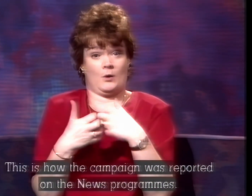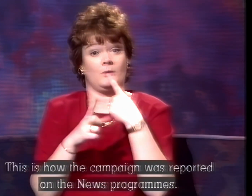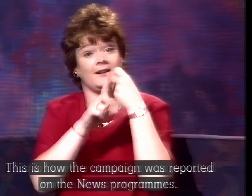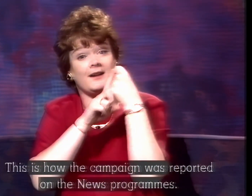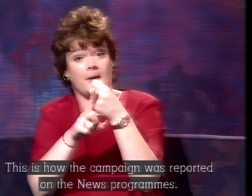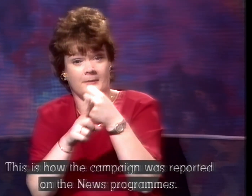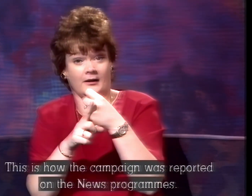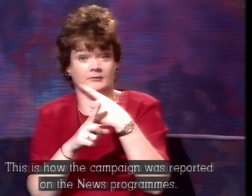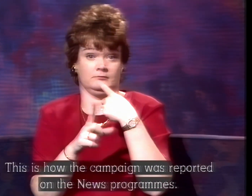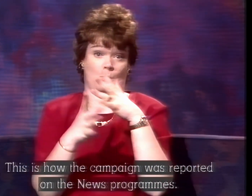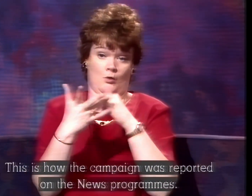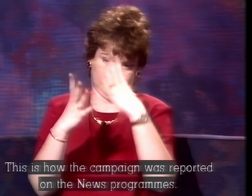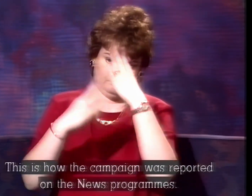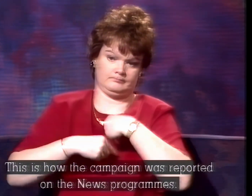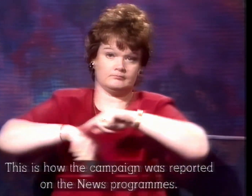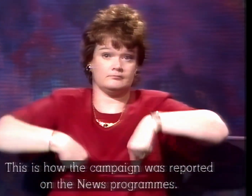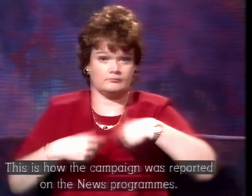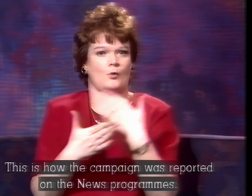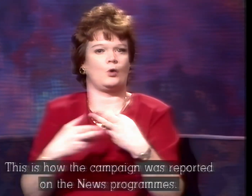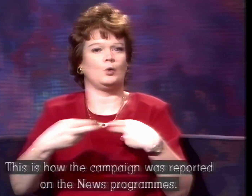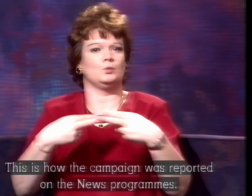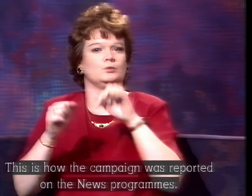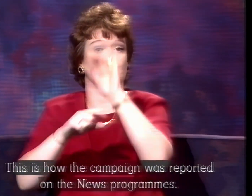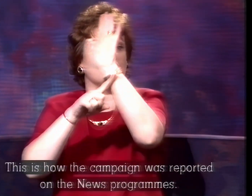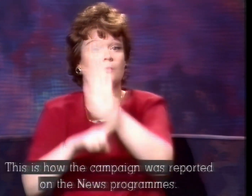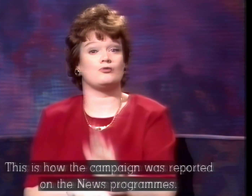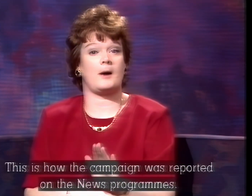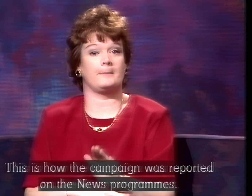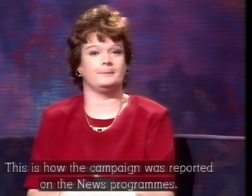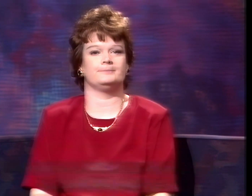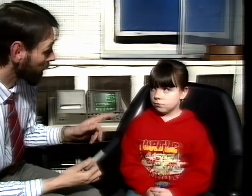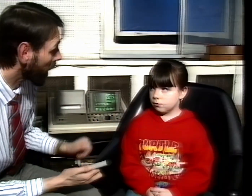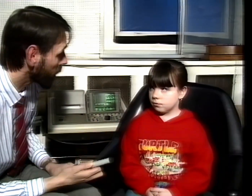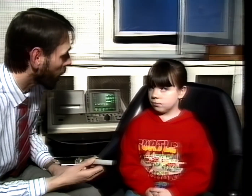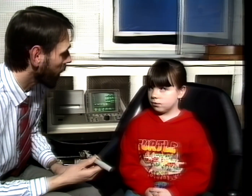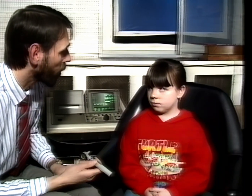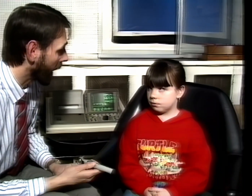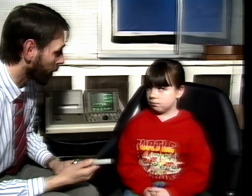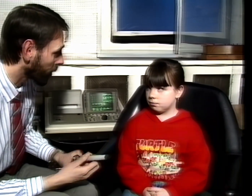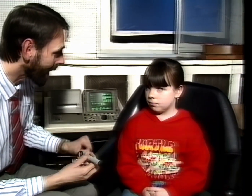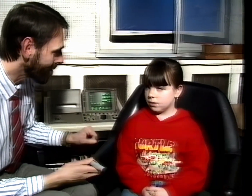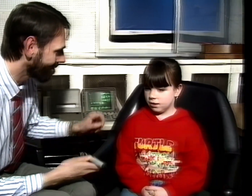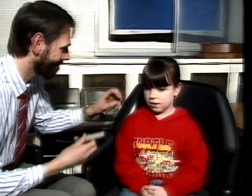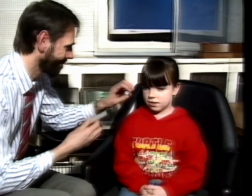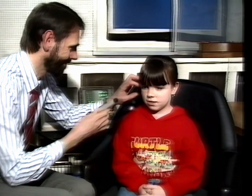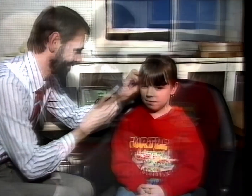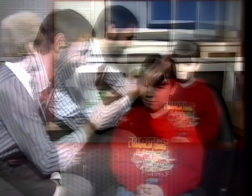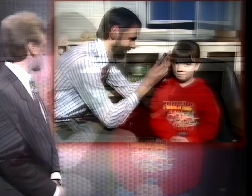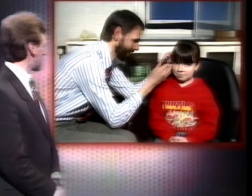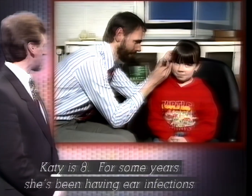This is how the campaign was reported on the news programmes. I'd just like to look in your ear, alright? Yes. Katie is